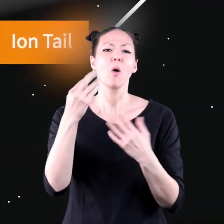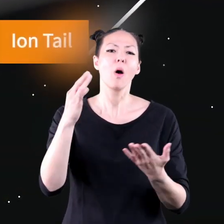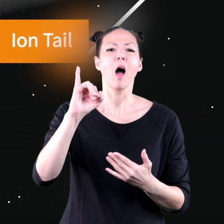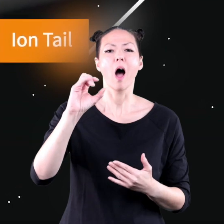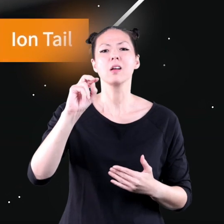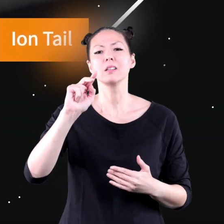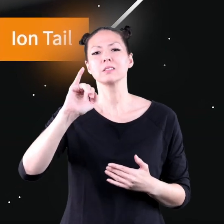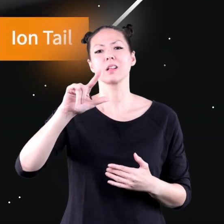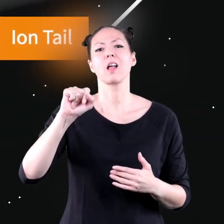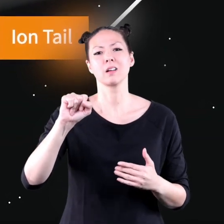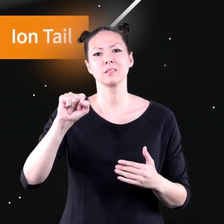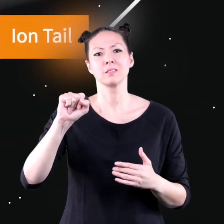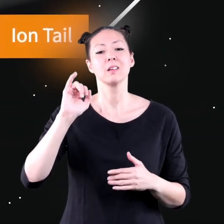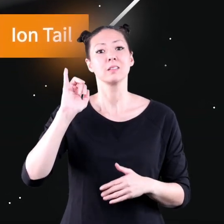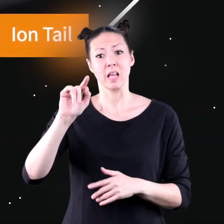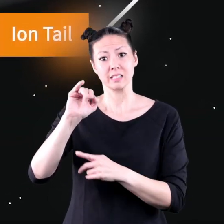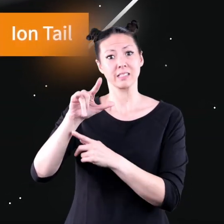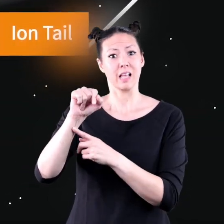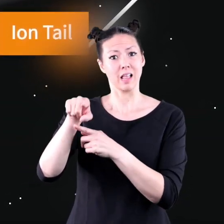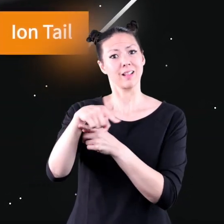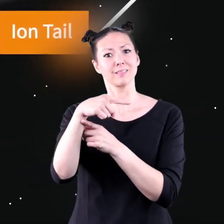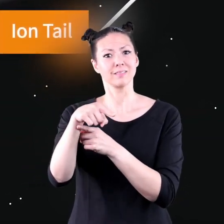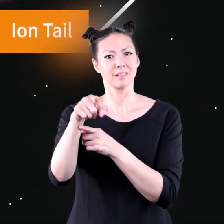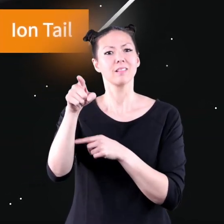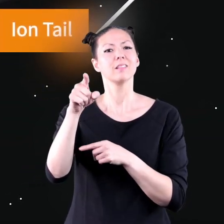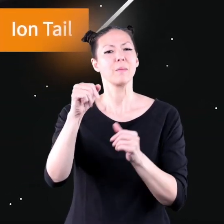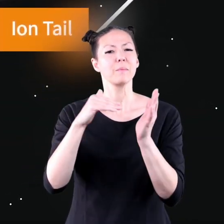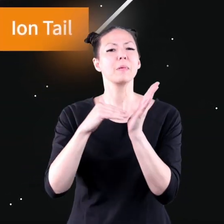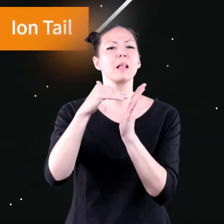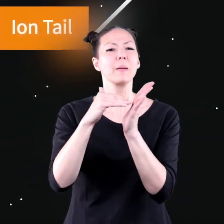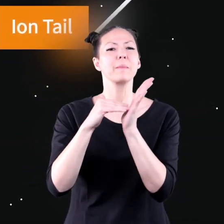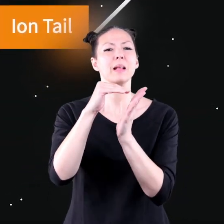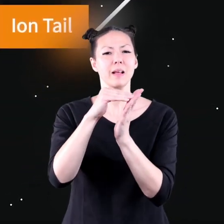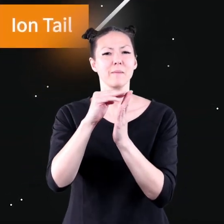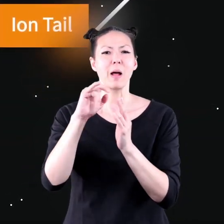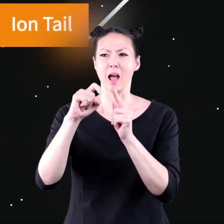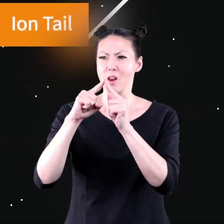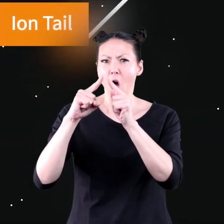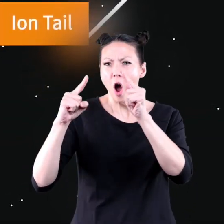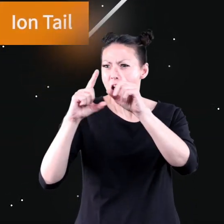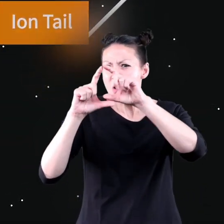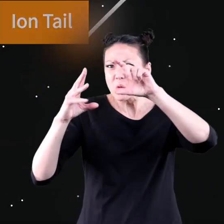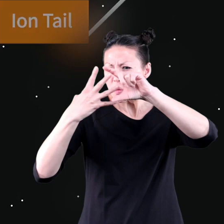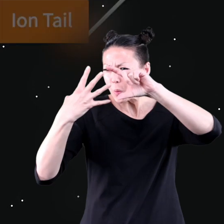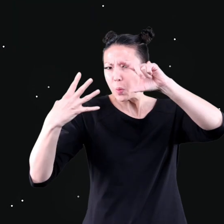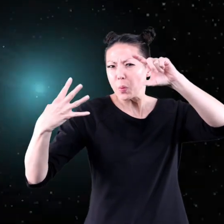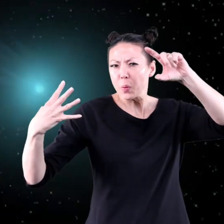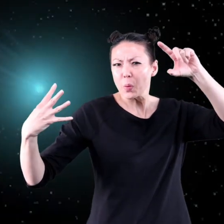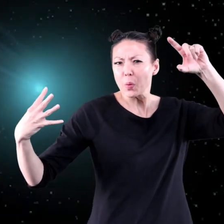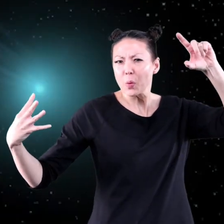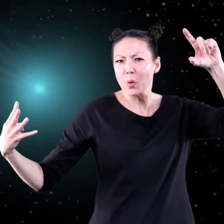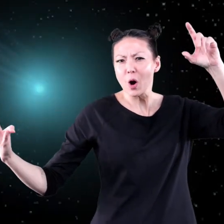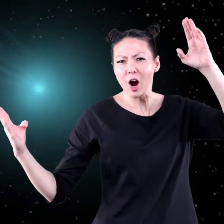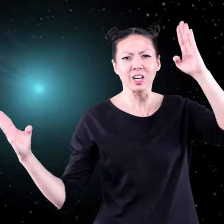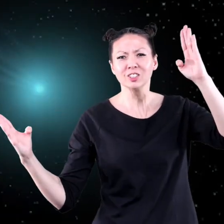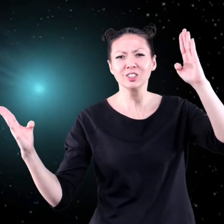ion tails. Some tails can be millions of miles long. The tails are made up of